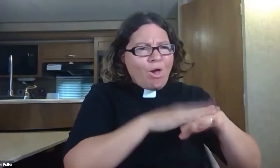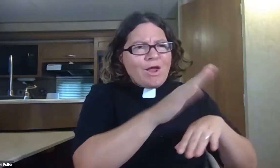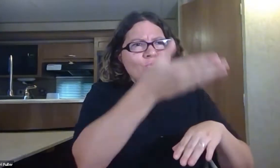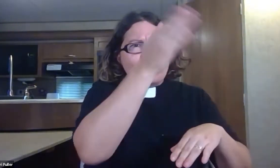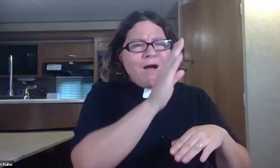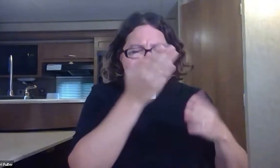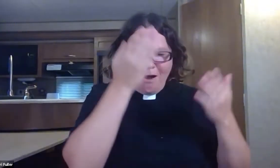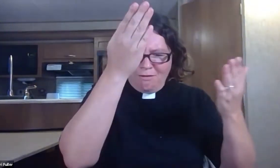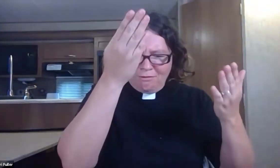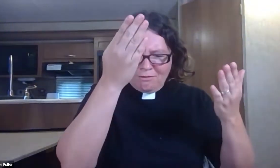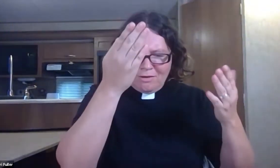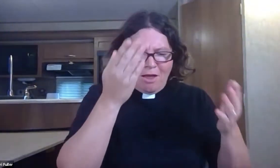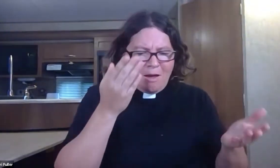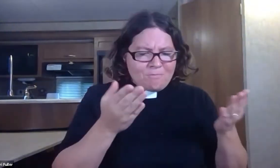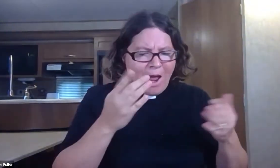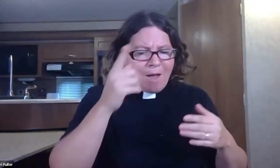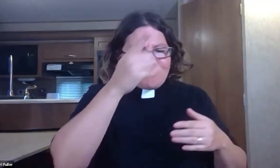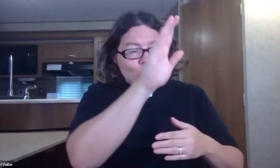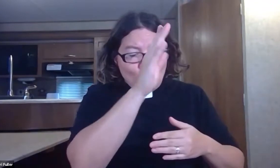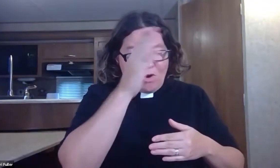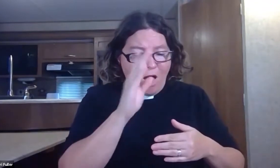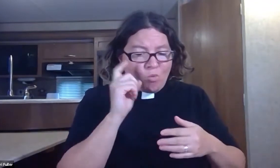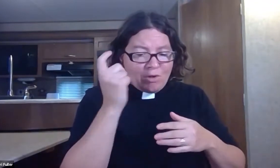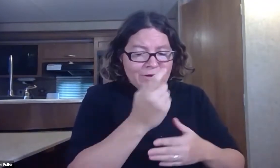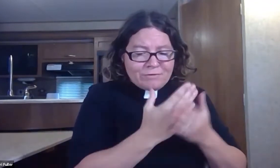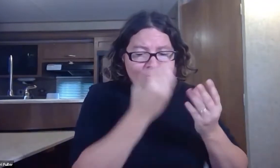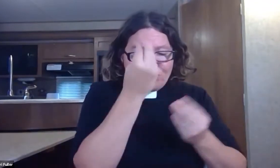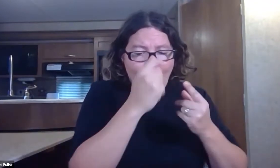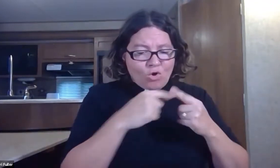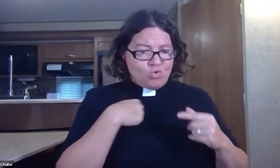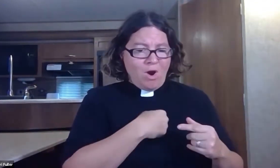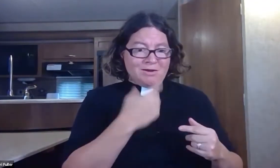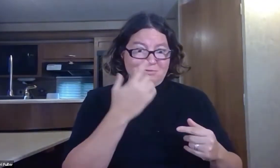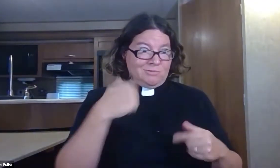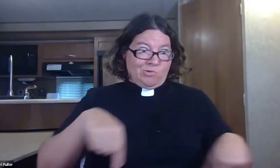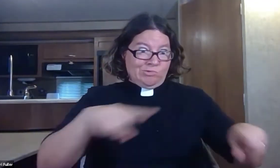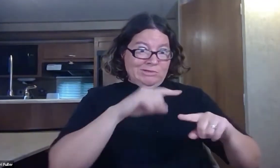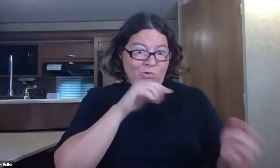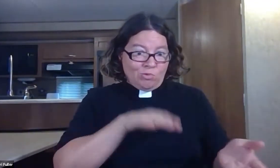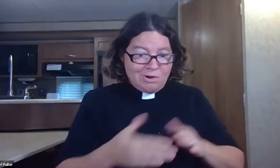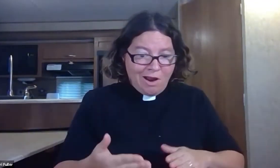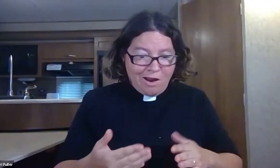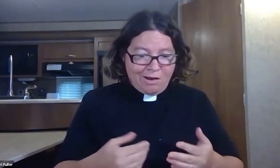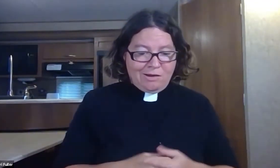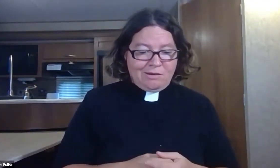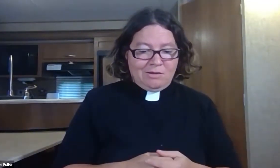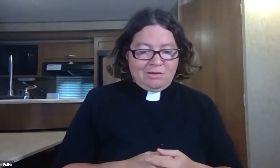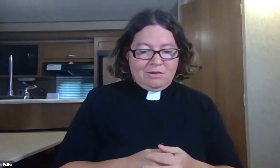Call on your God. Perhaps the God will give some thought to us so that we won't perish.